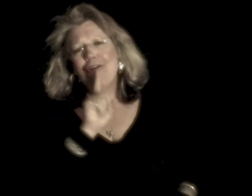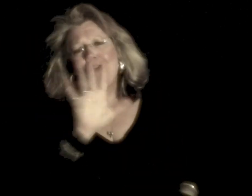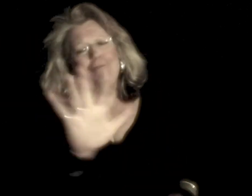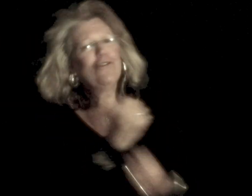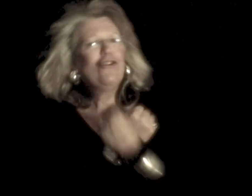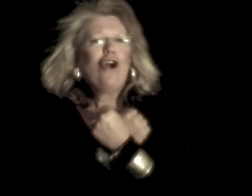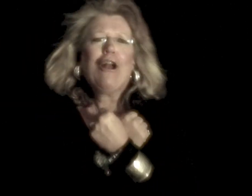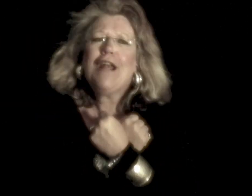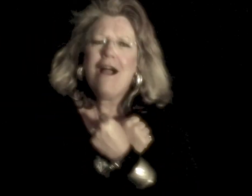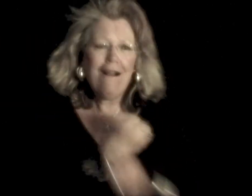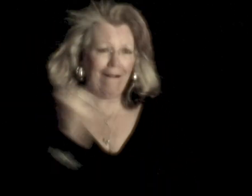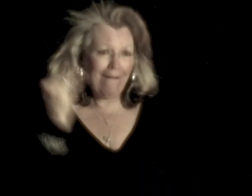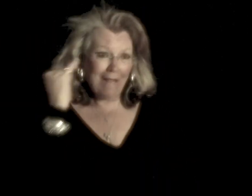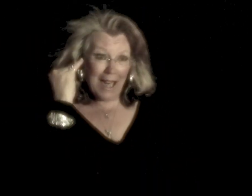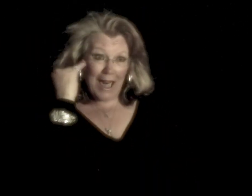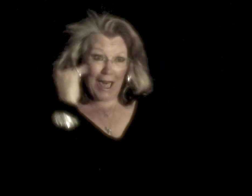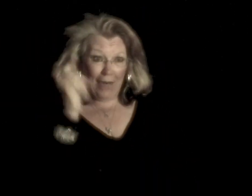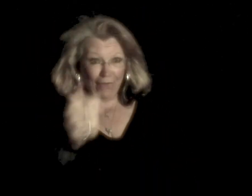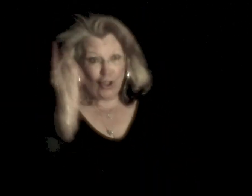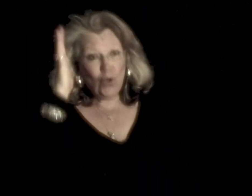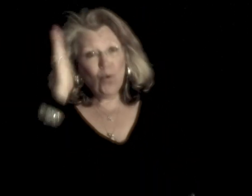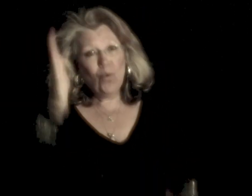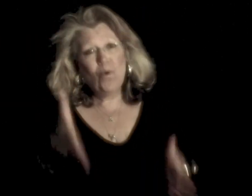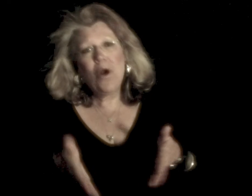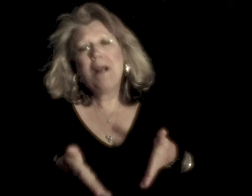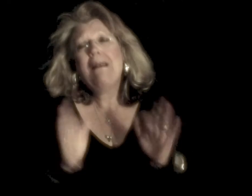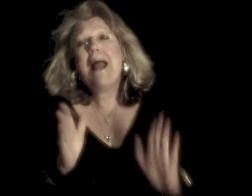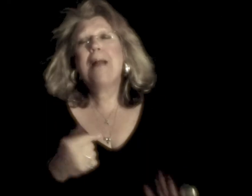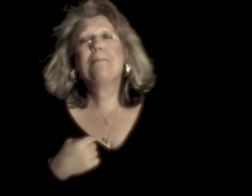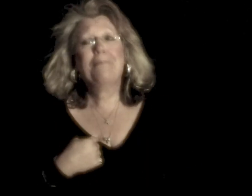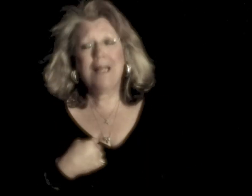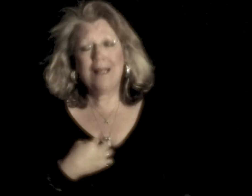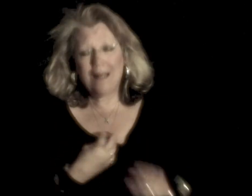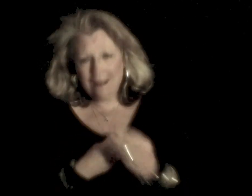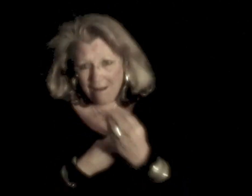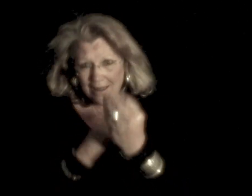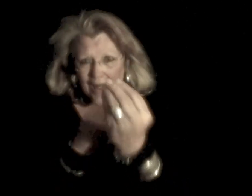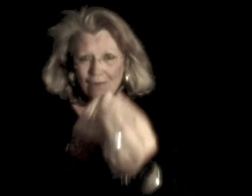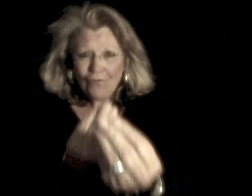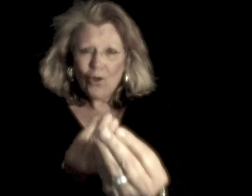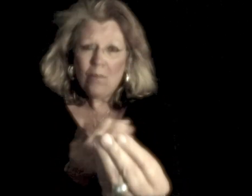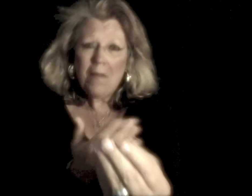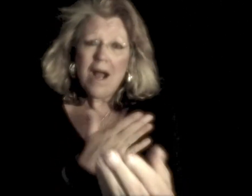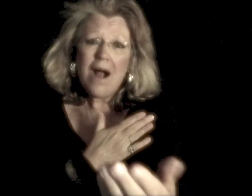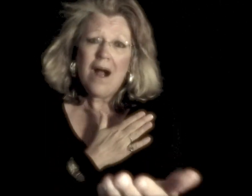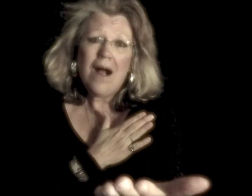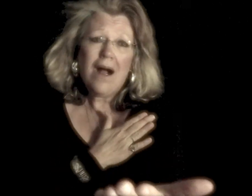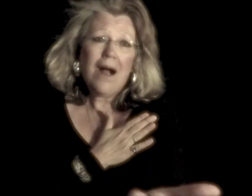of and you will let me in your heart.